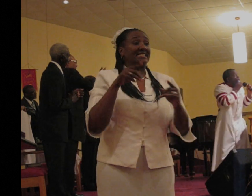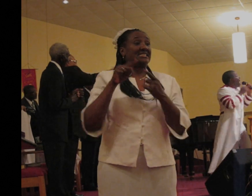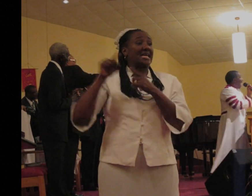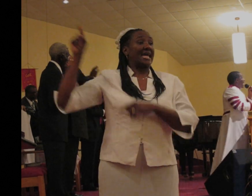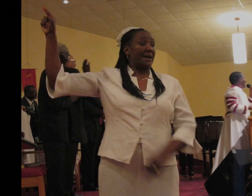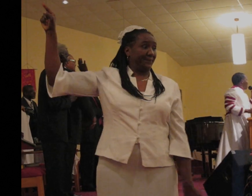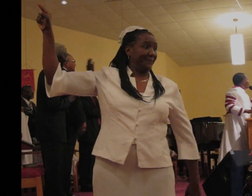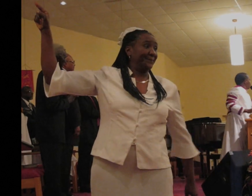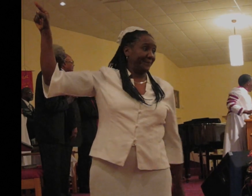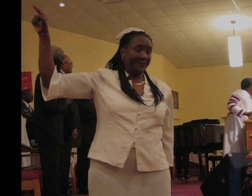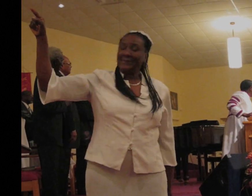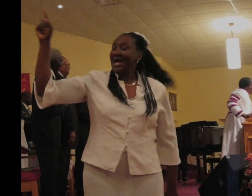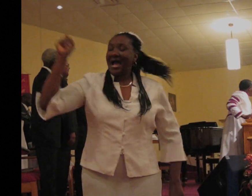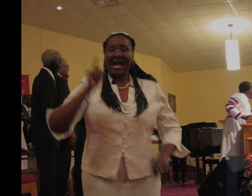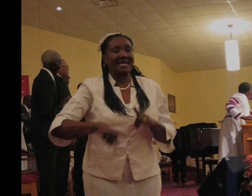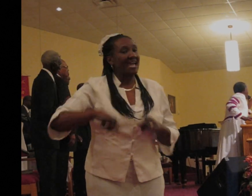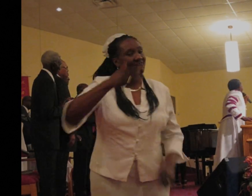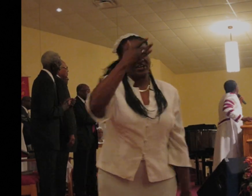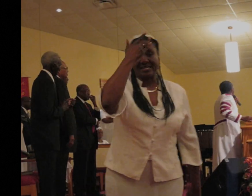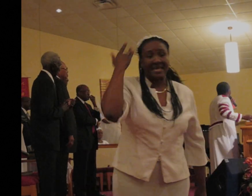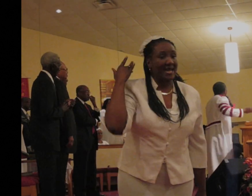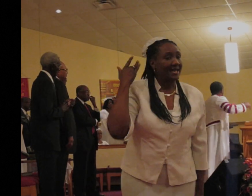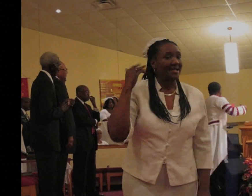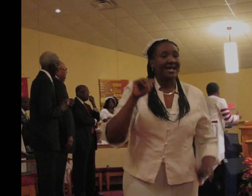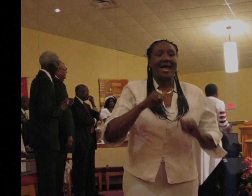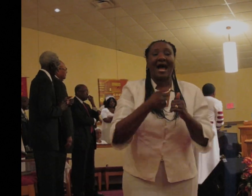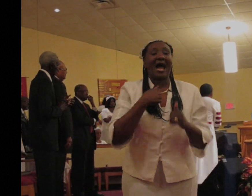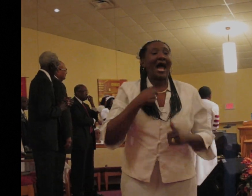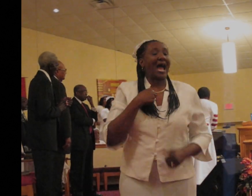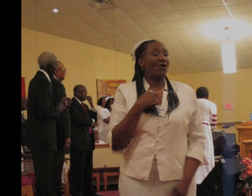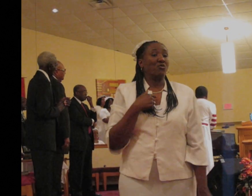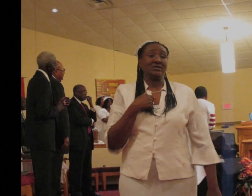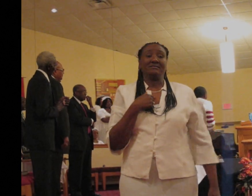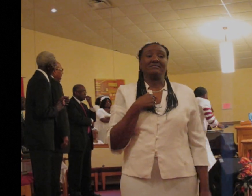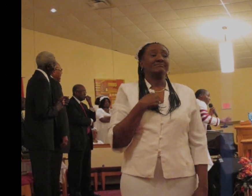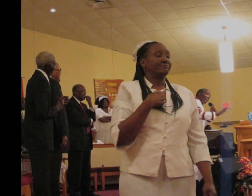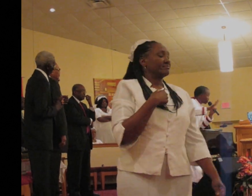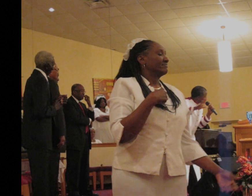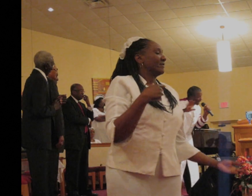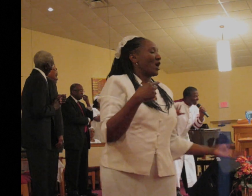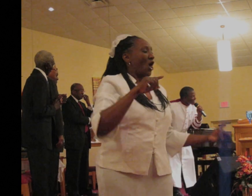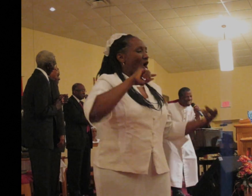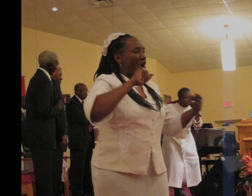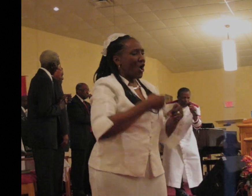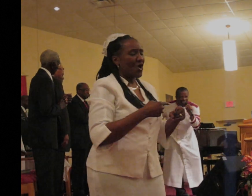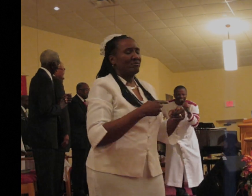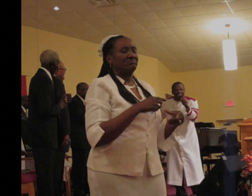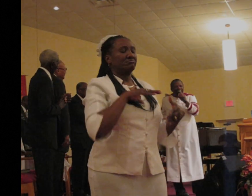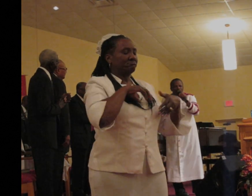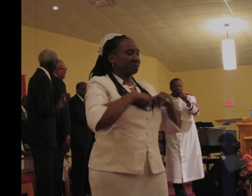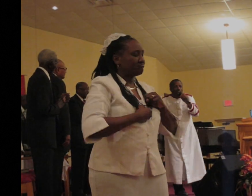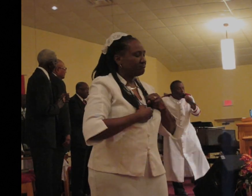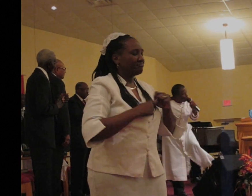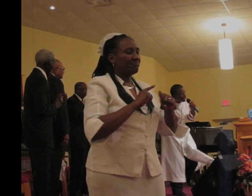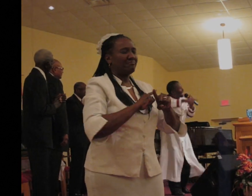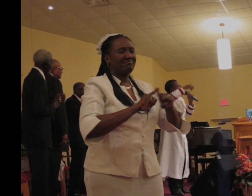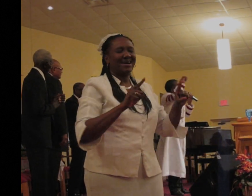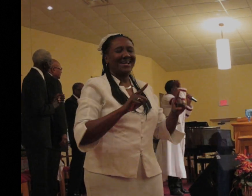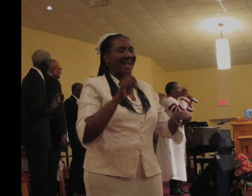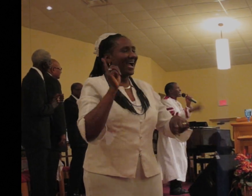I can forget how I was mistreated. But I shall not forget what happened on